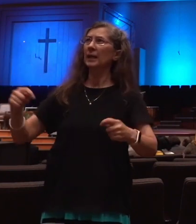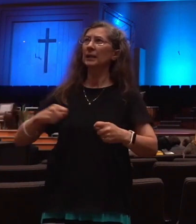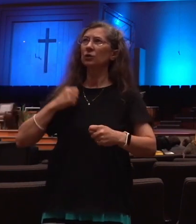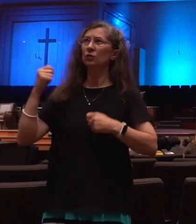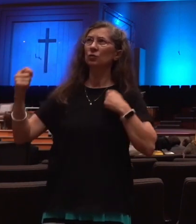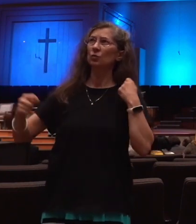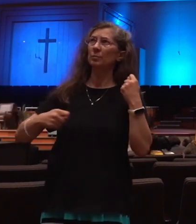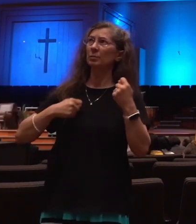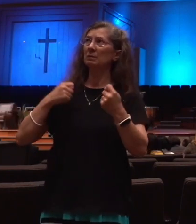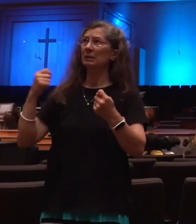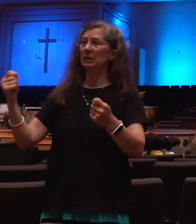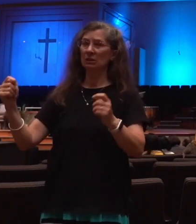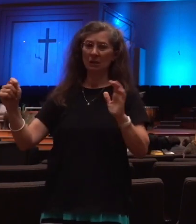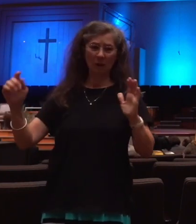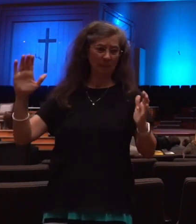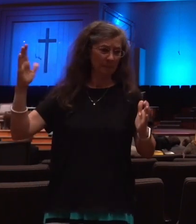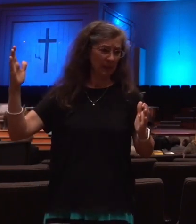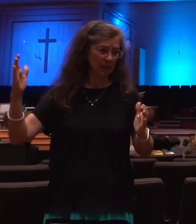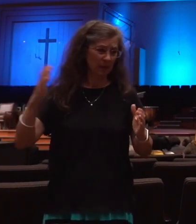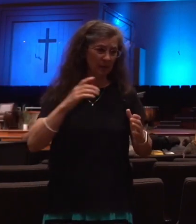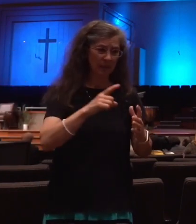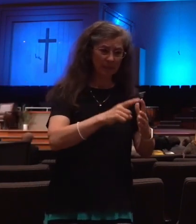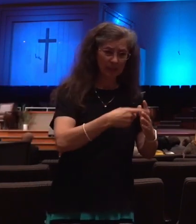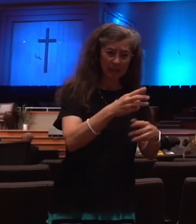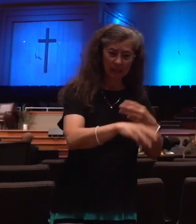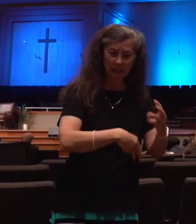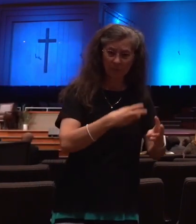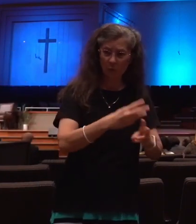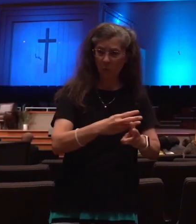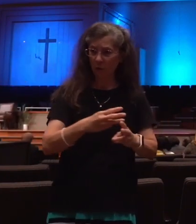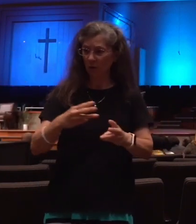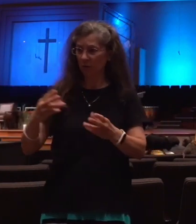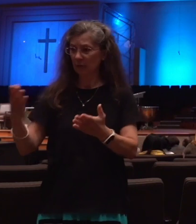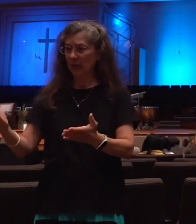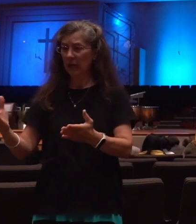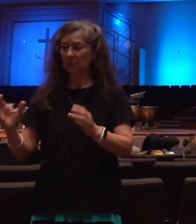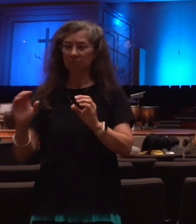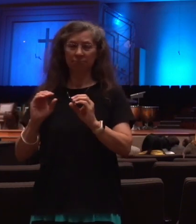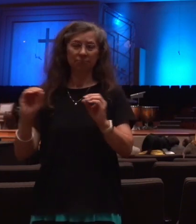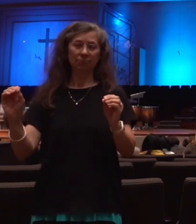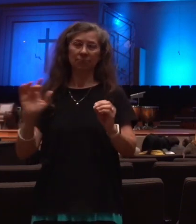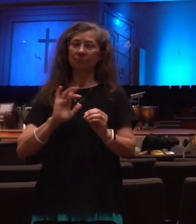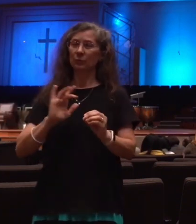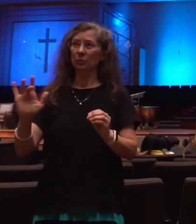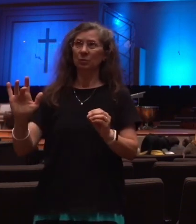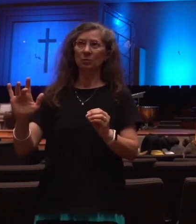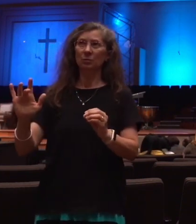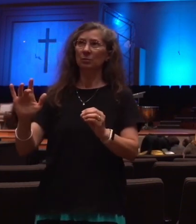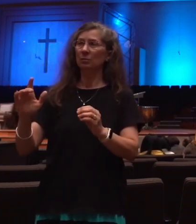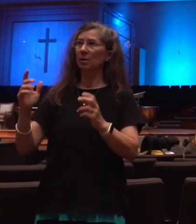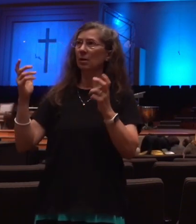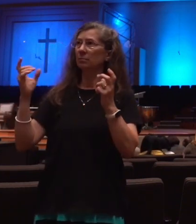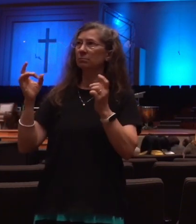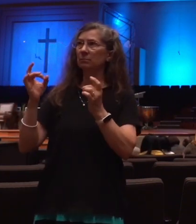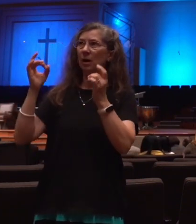beginning of the world to the time, no, nor ever shall be. Now,